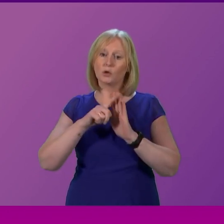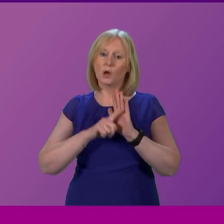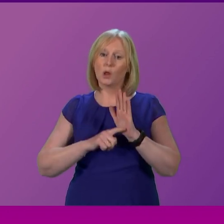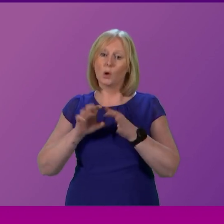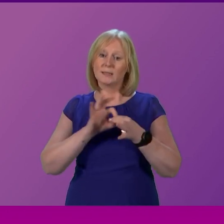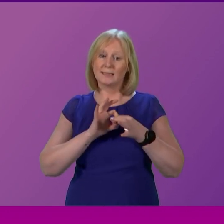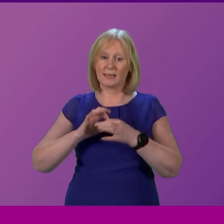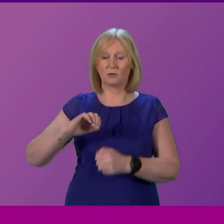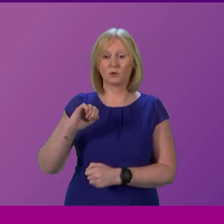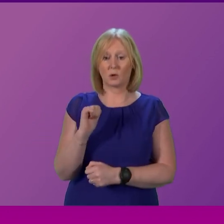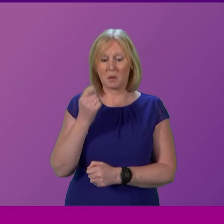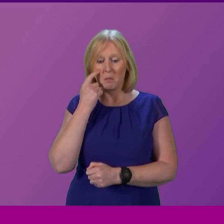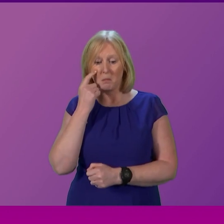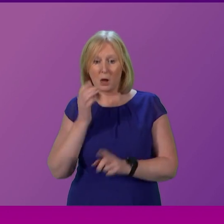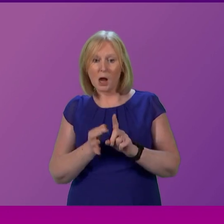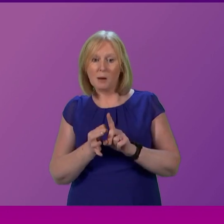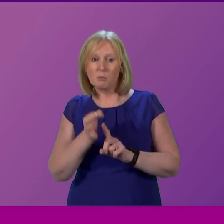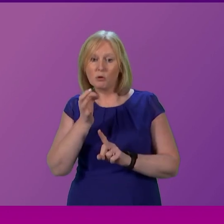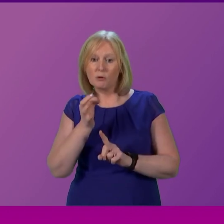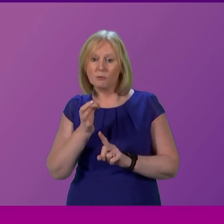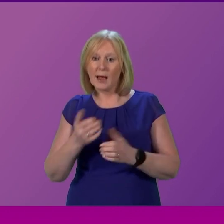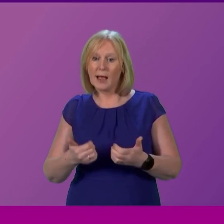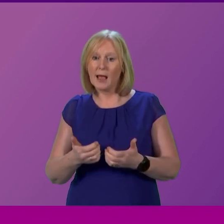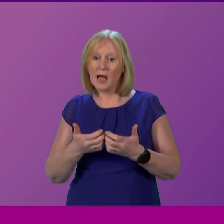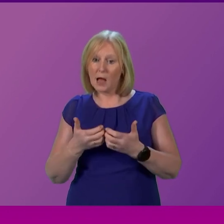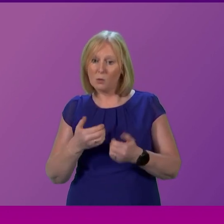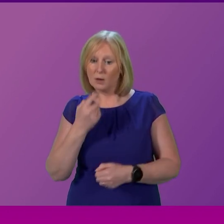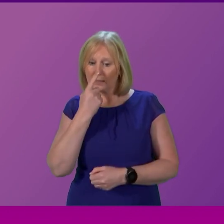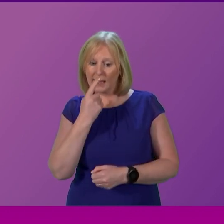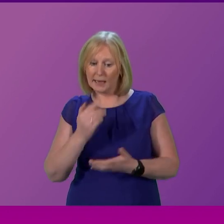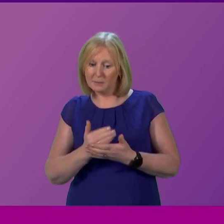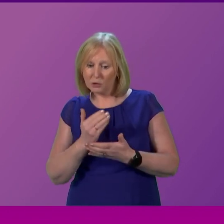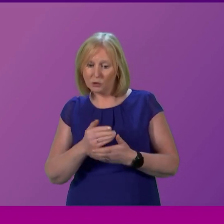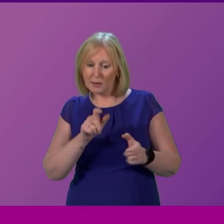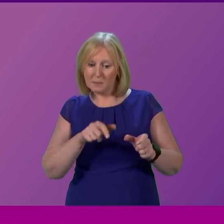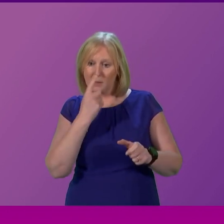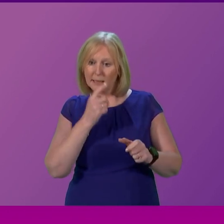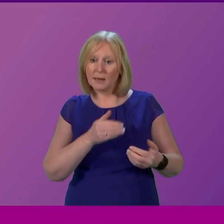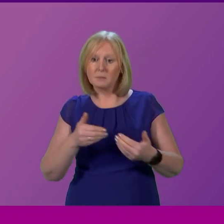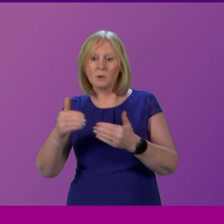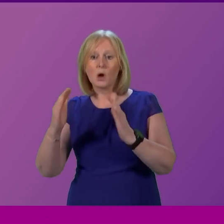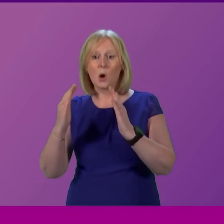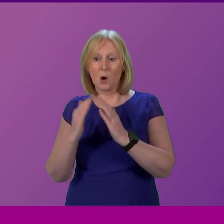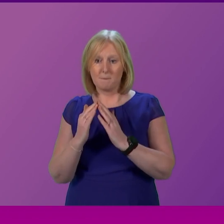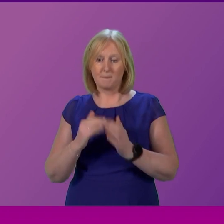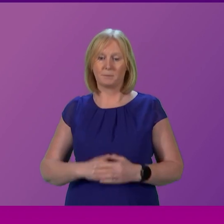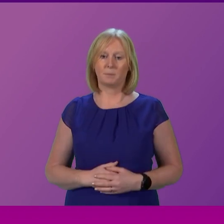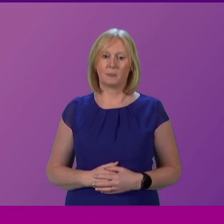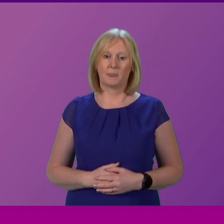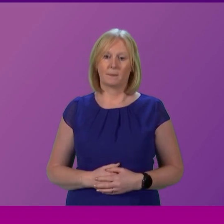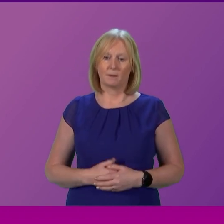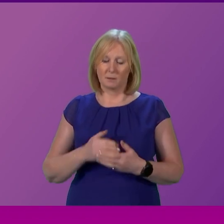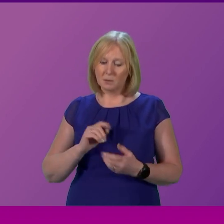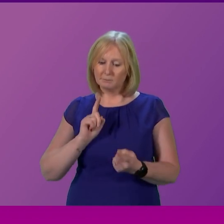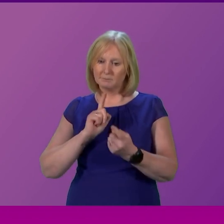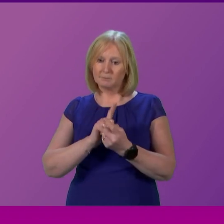investigate where improvements can be made to ensure that people are able to be discharged in a timely manner. I've also met with both the